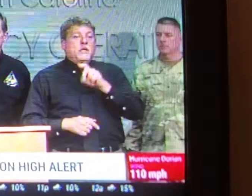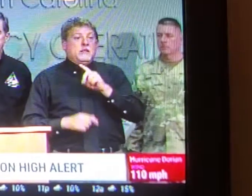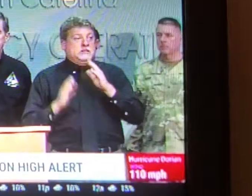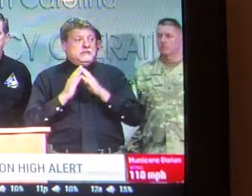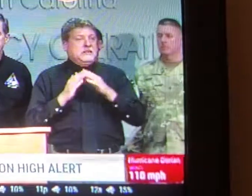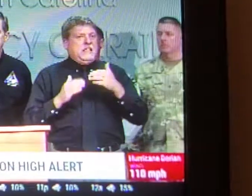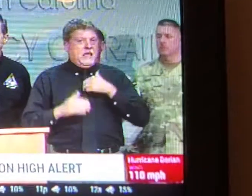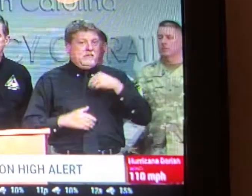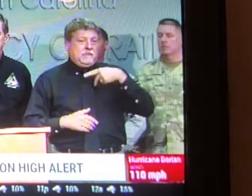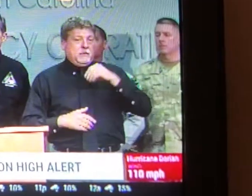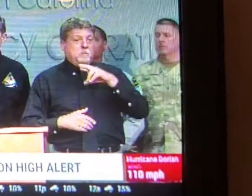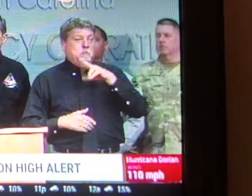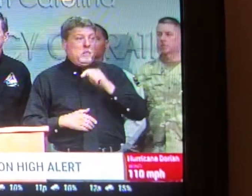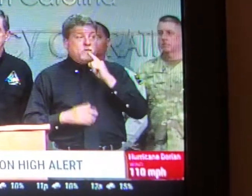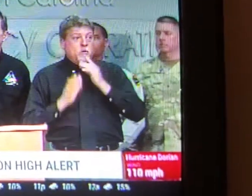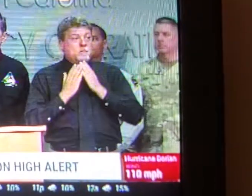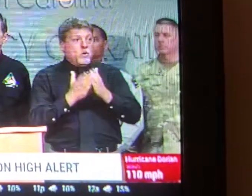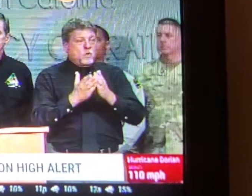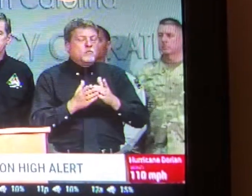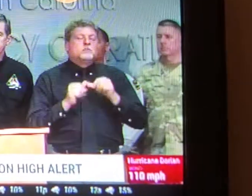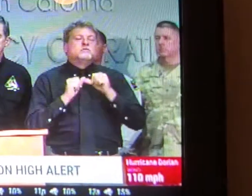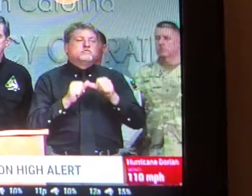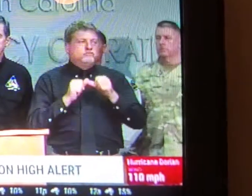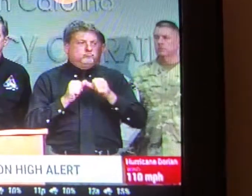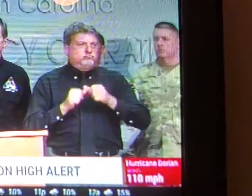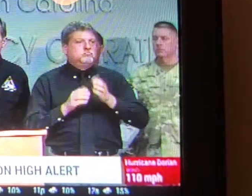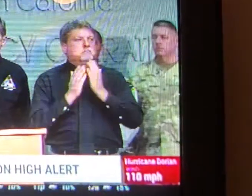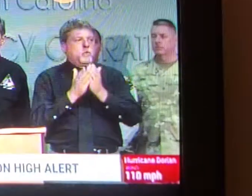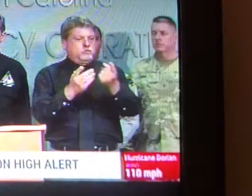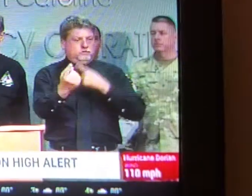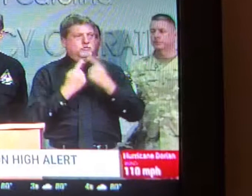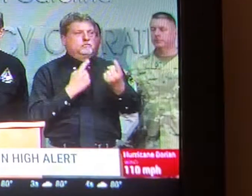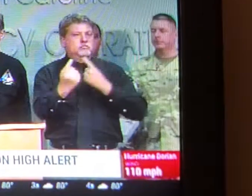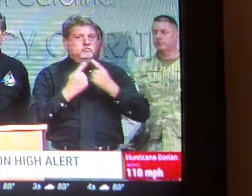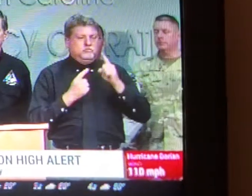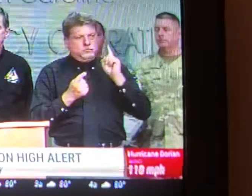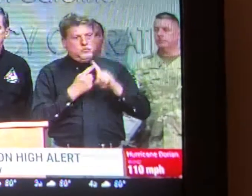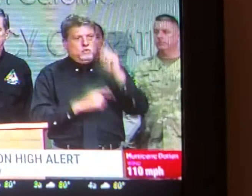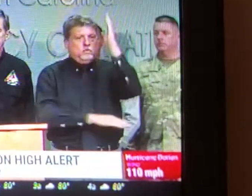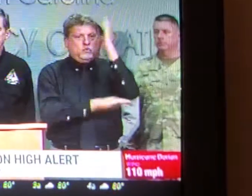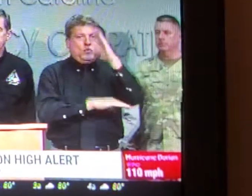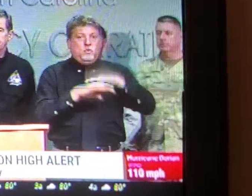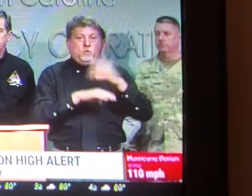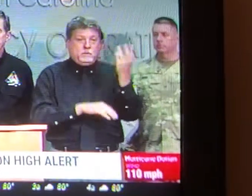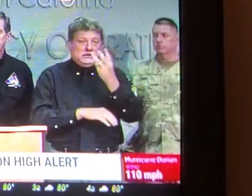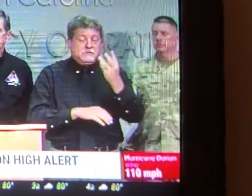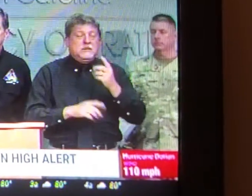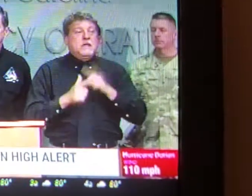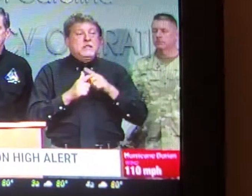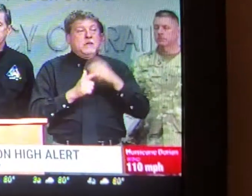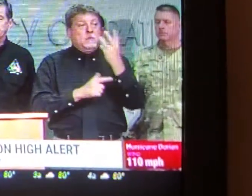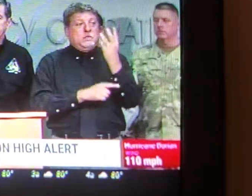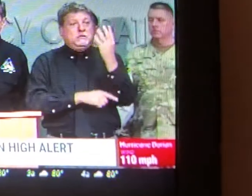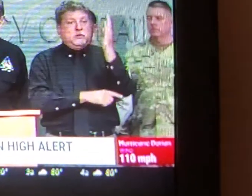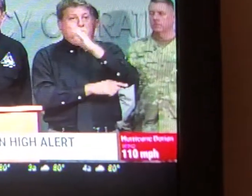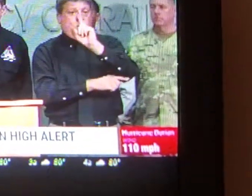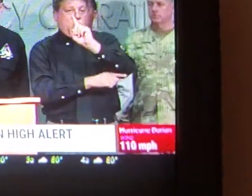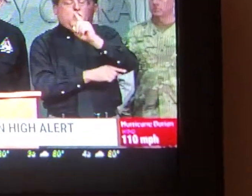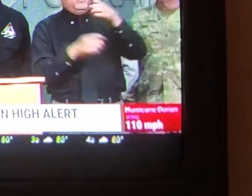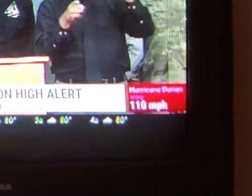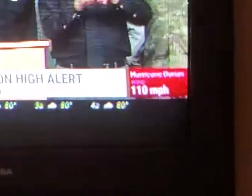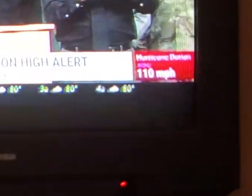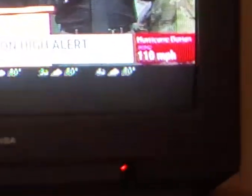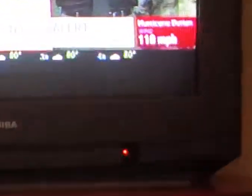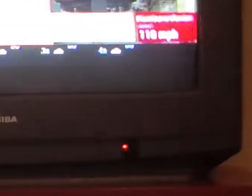of my life. I'll stay. Comfort I find in his Holy Spirit. Hurricane coming my